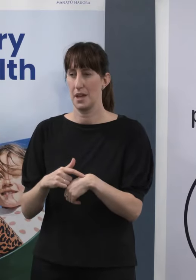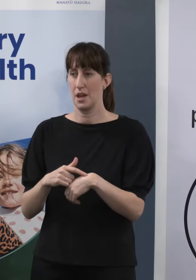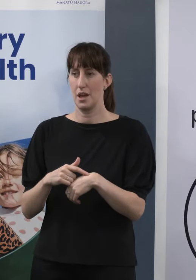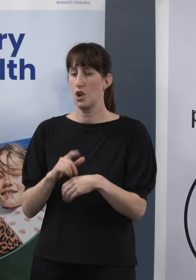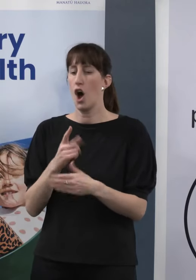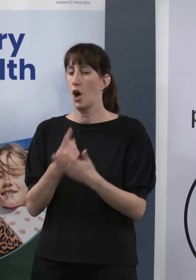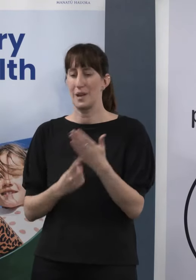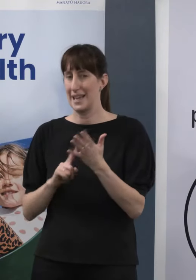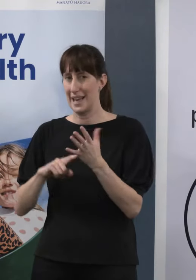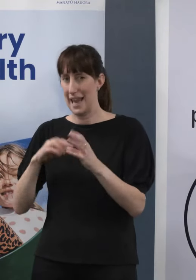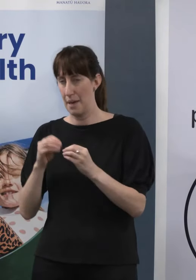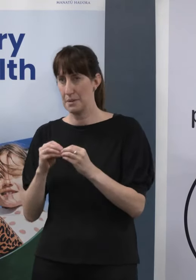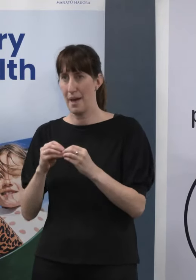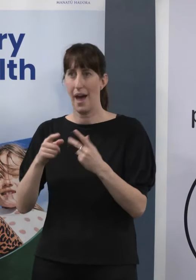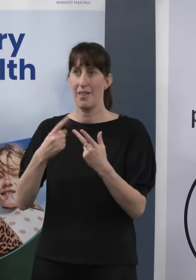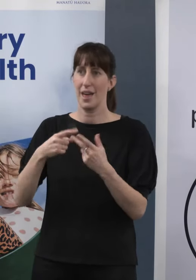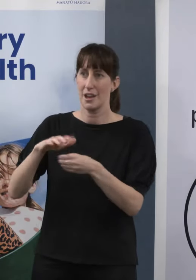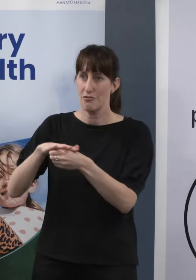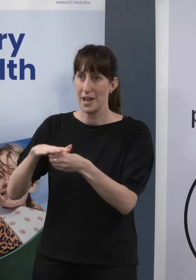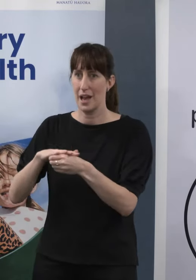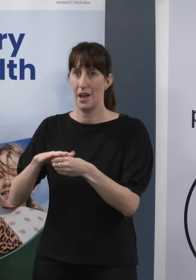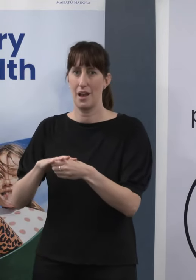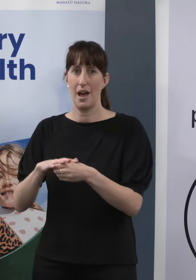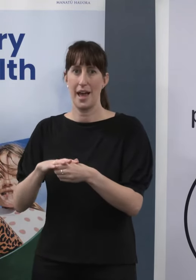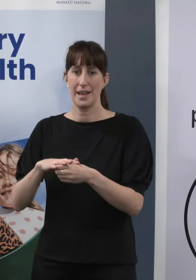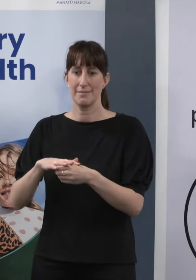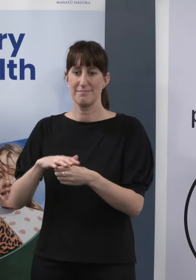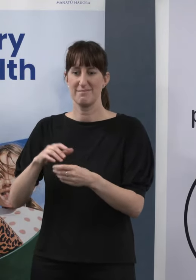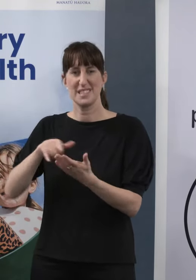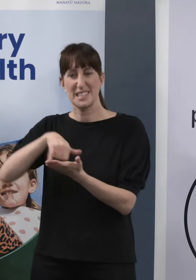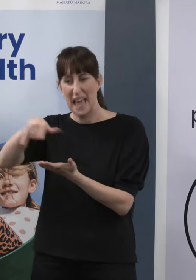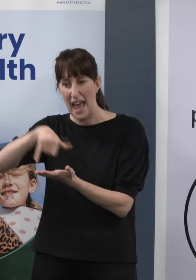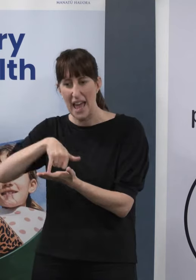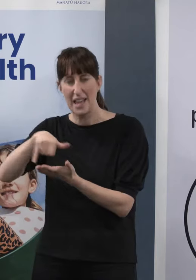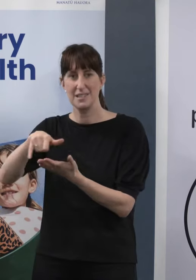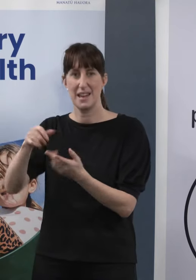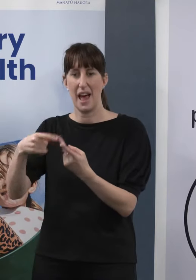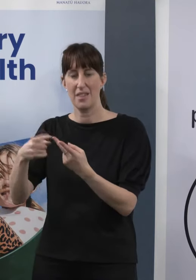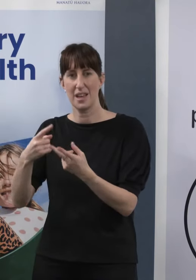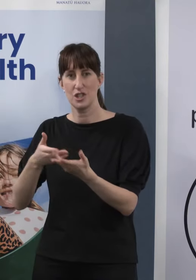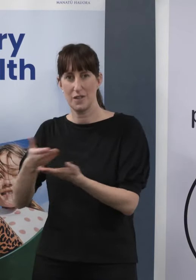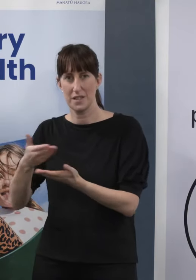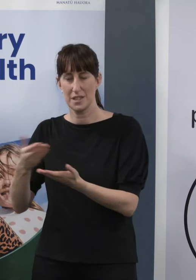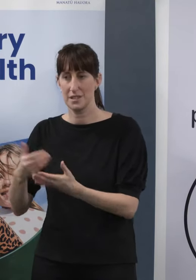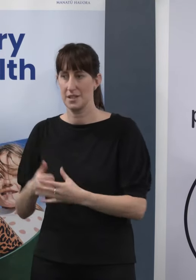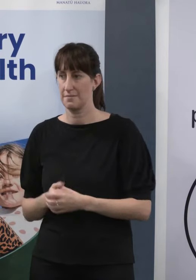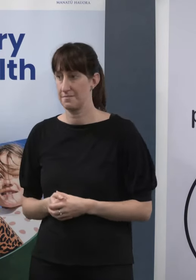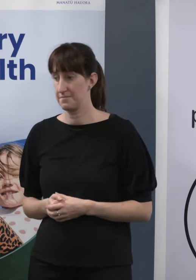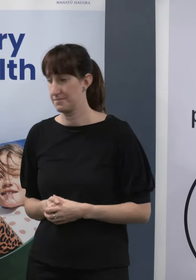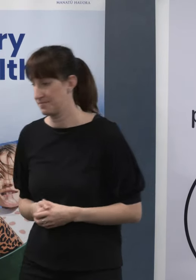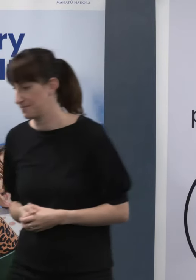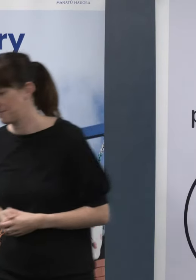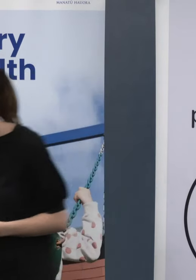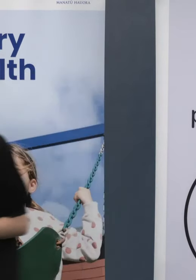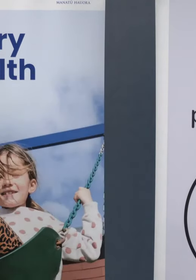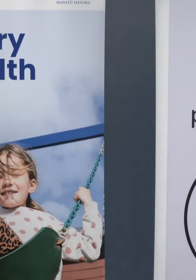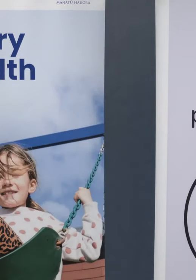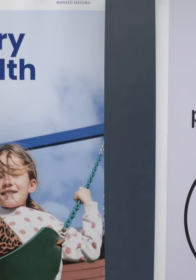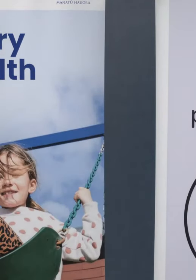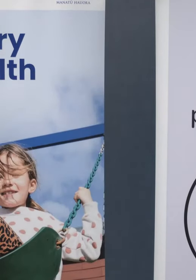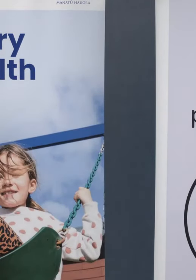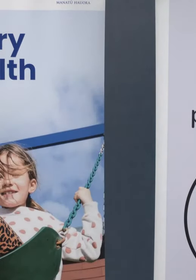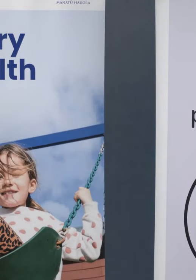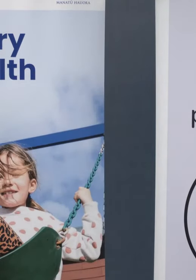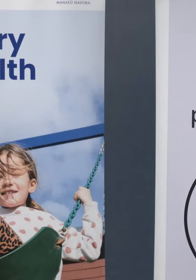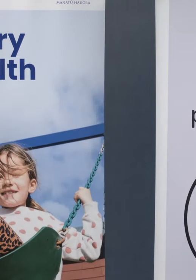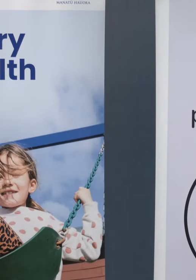as well. It applies to other areas like radiology and the provision of surgical services too. Could this have been avoided if we had enough rats in place, as in